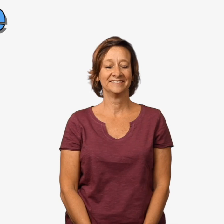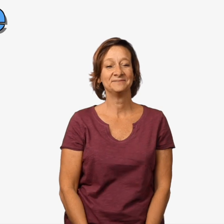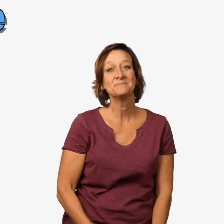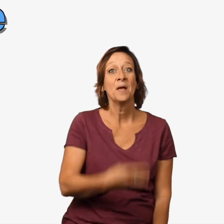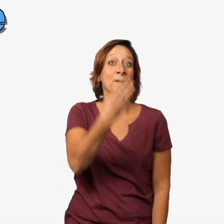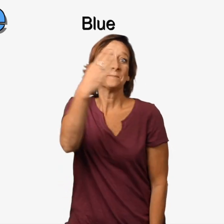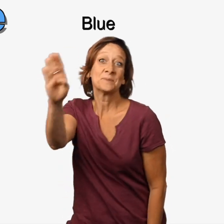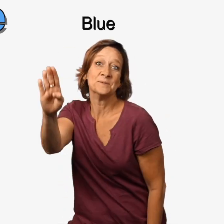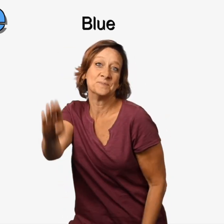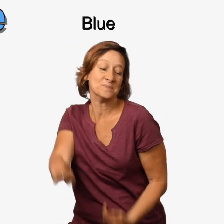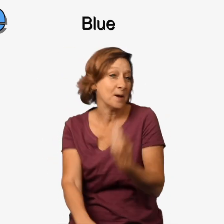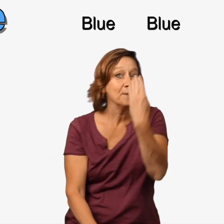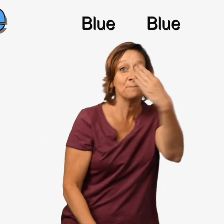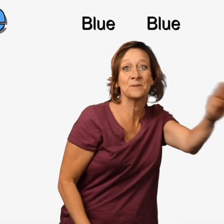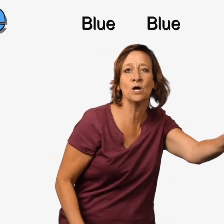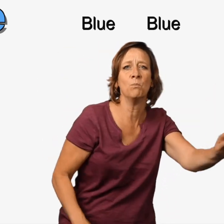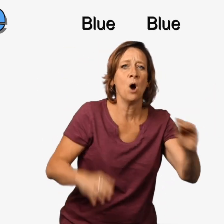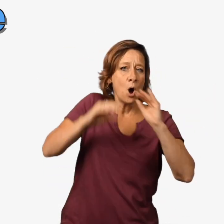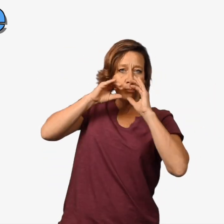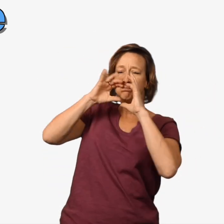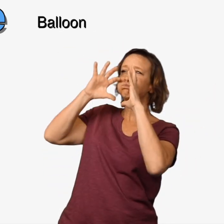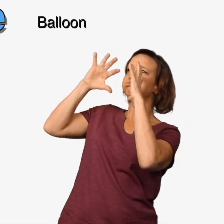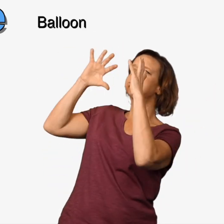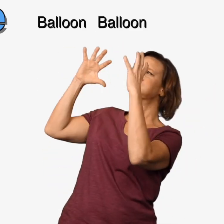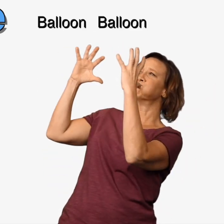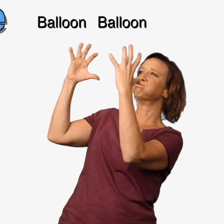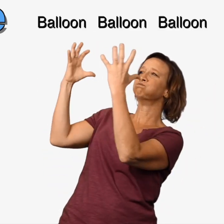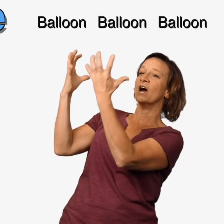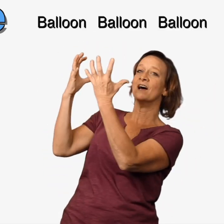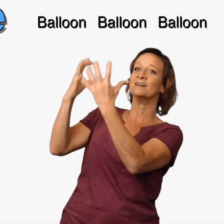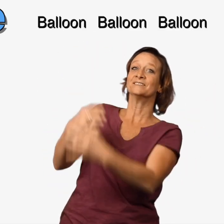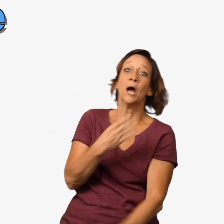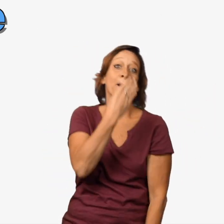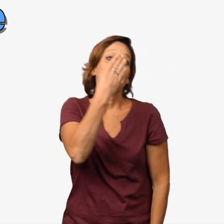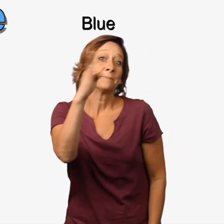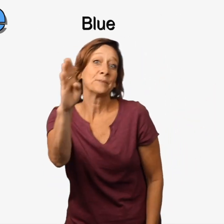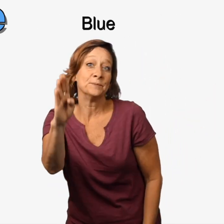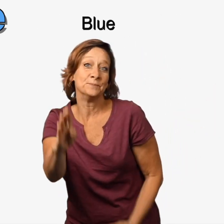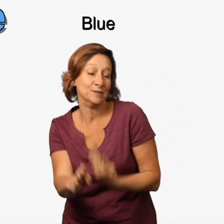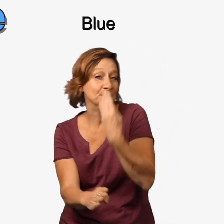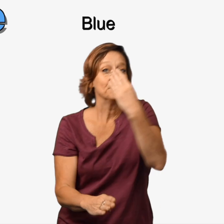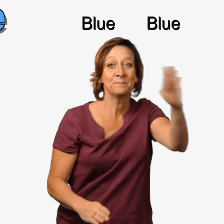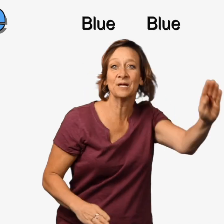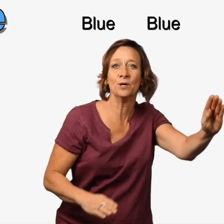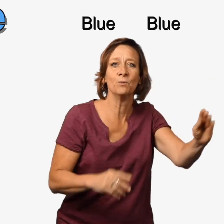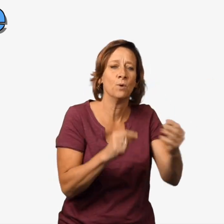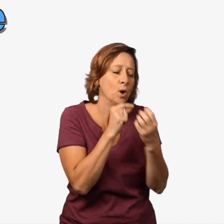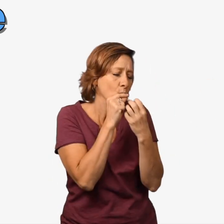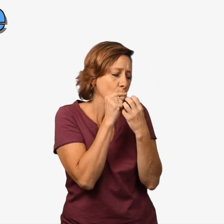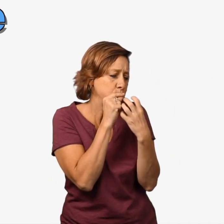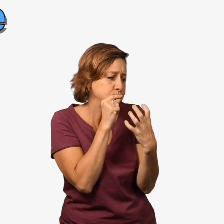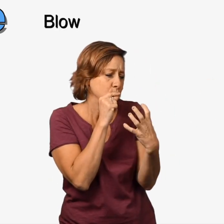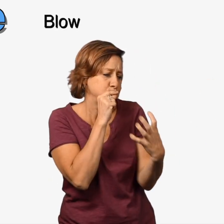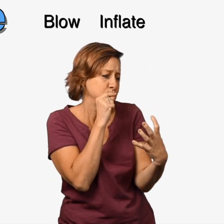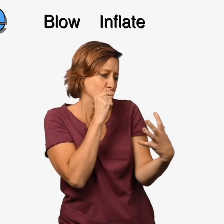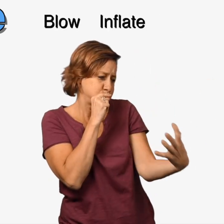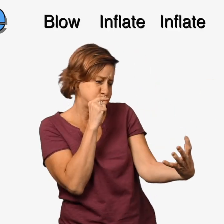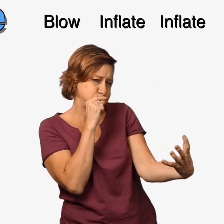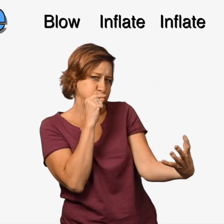Blue, blue Balloon, balloon, balloon Blue, blue Blow, inflate,